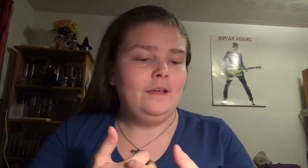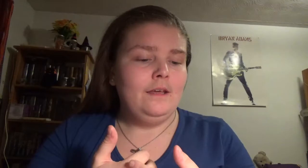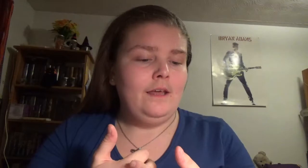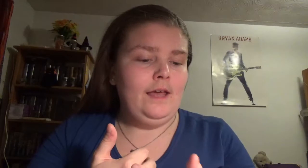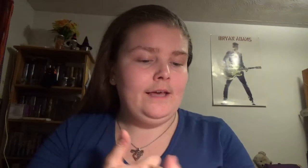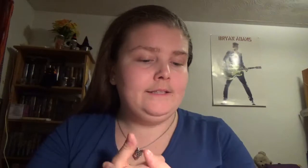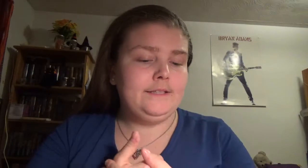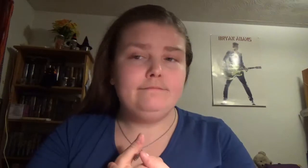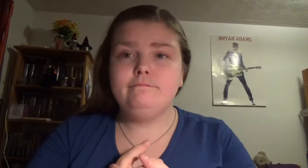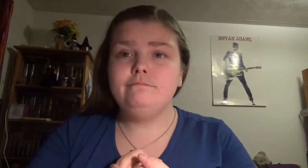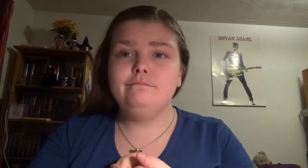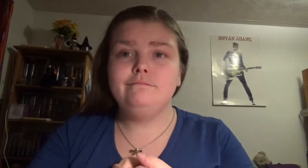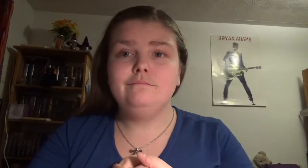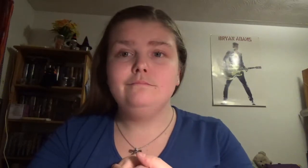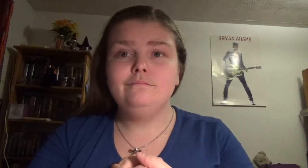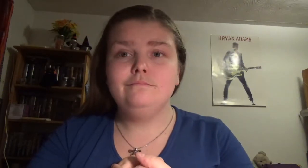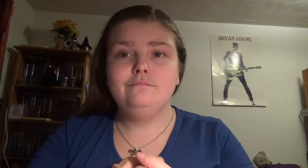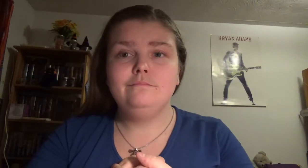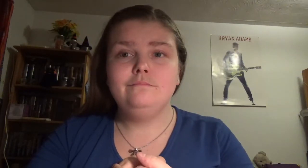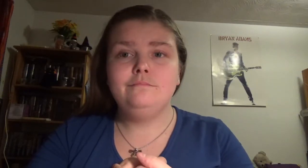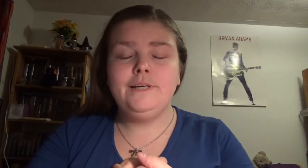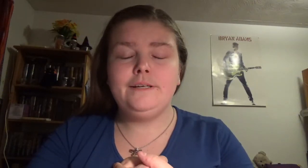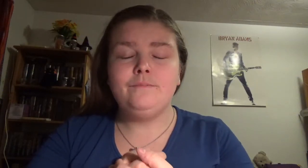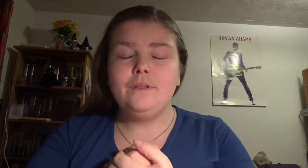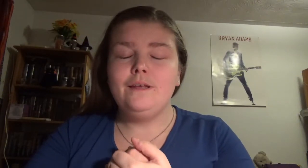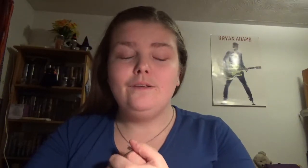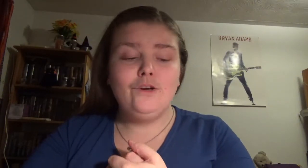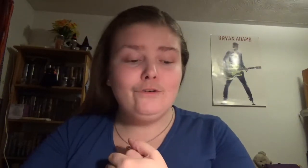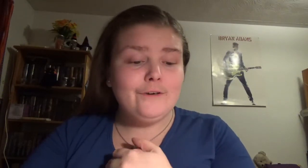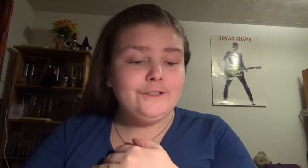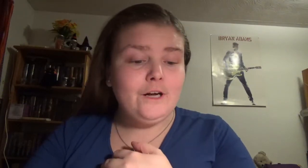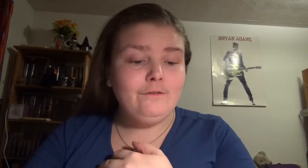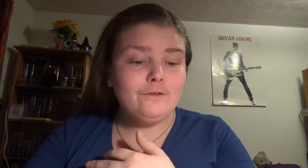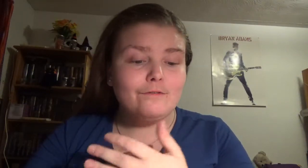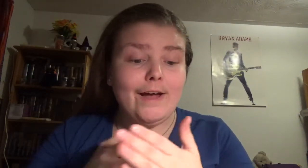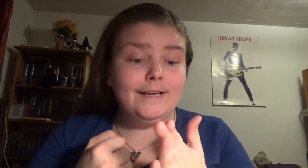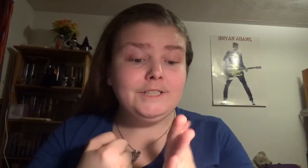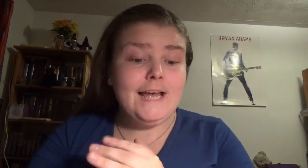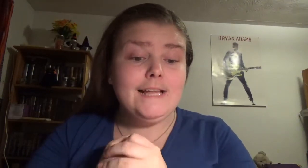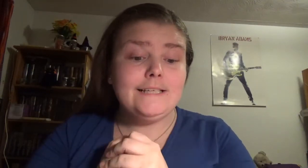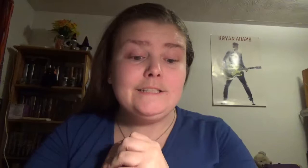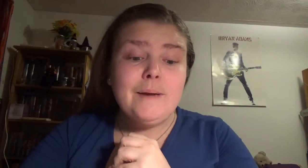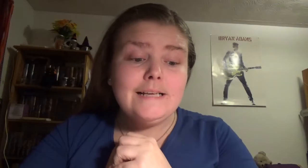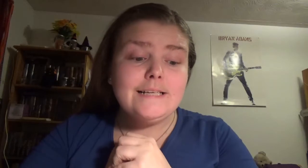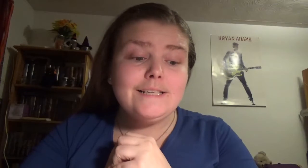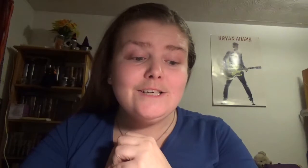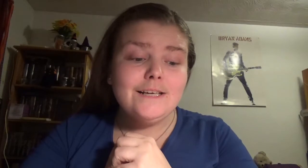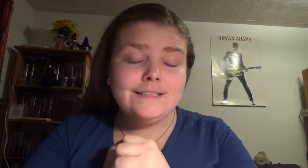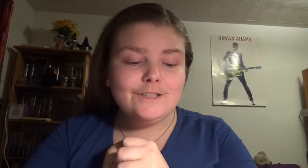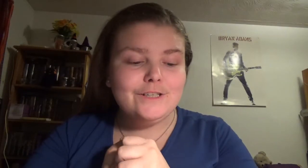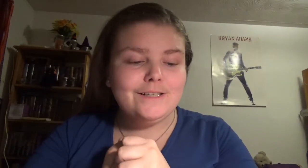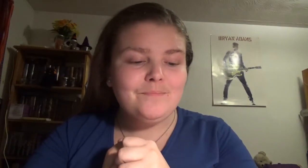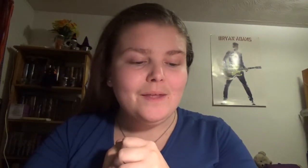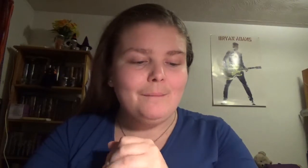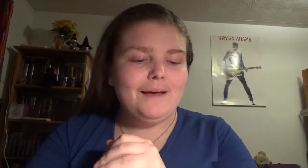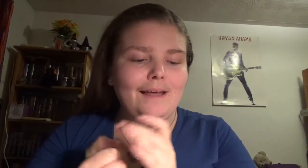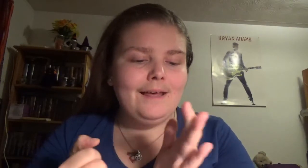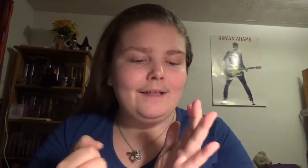And yeah, your first novel revised and expanded edition by Anne